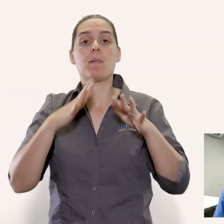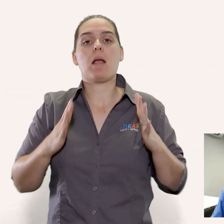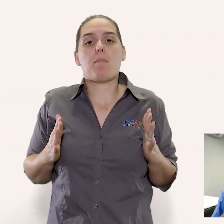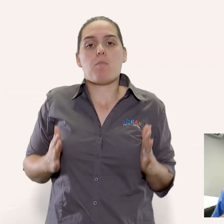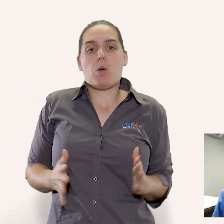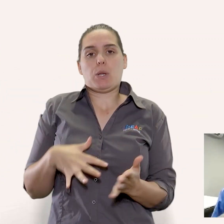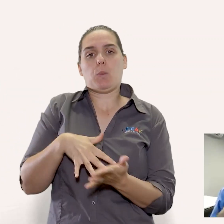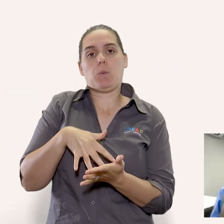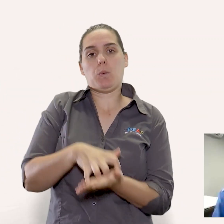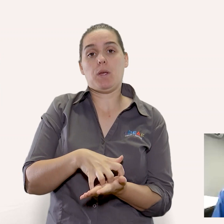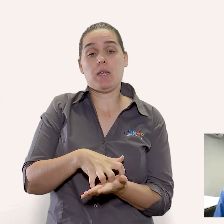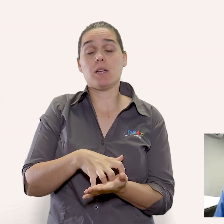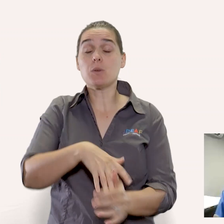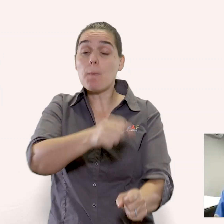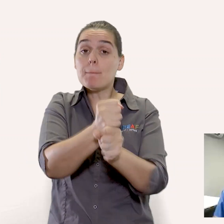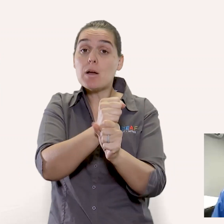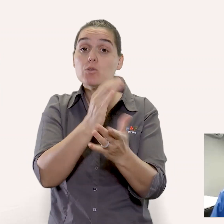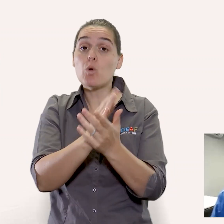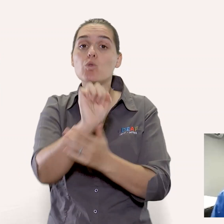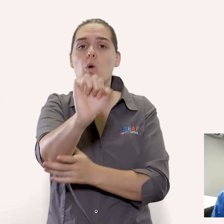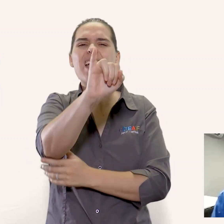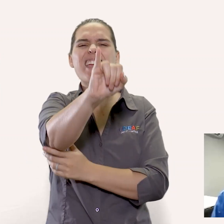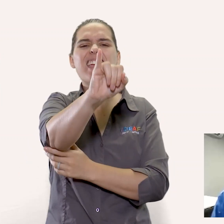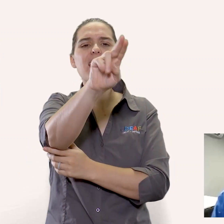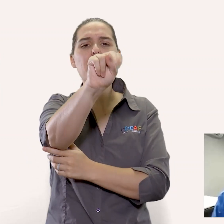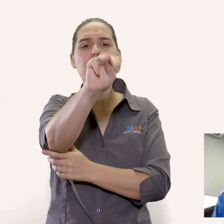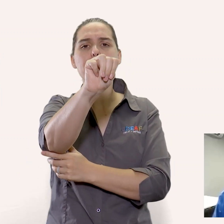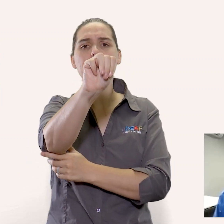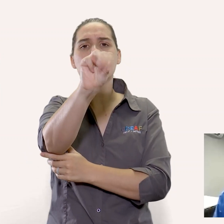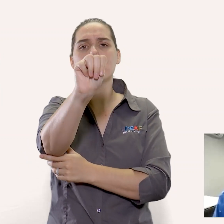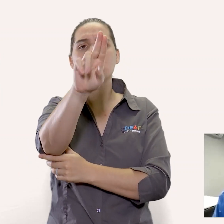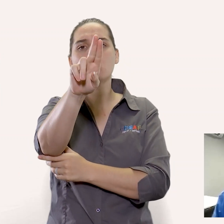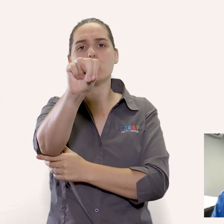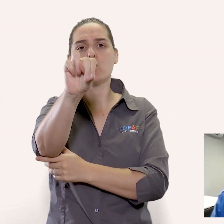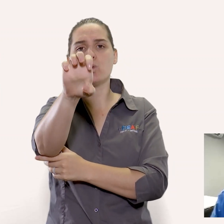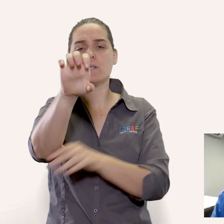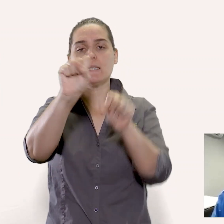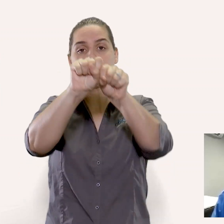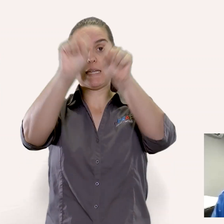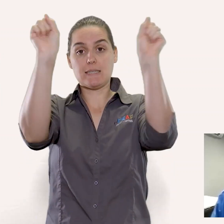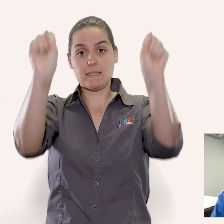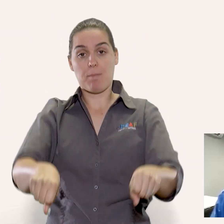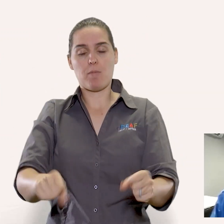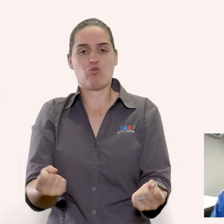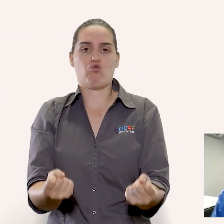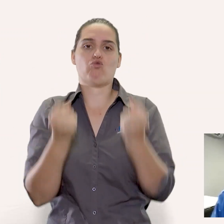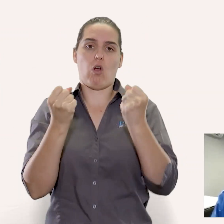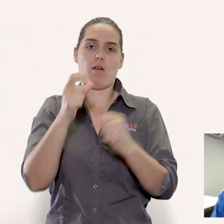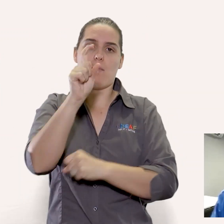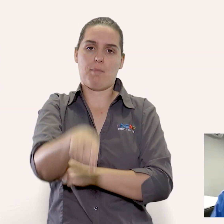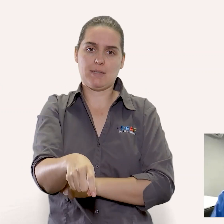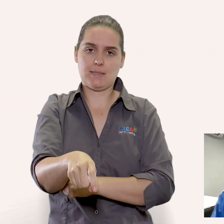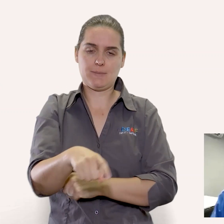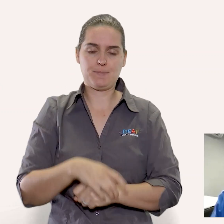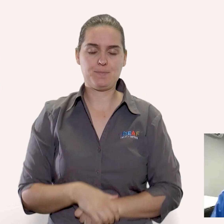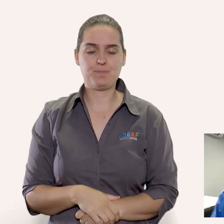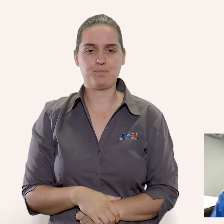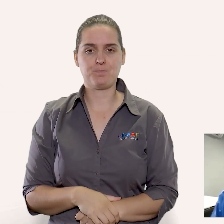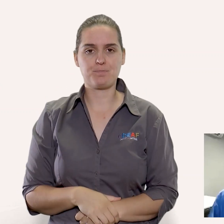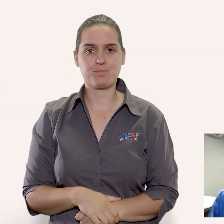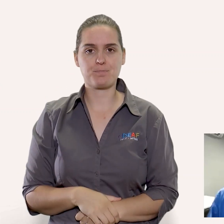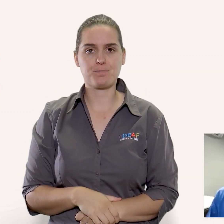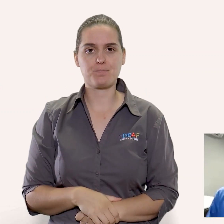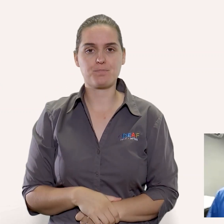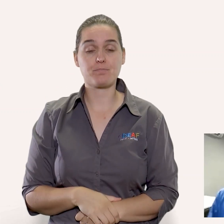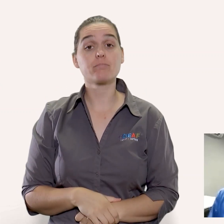so don't make yourself a person with a suppressed immune system by having these super large meals and having meals that are high in sugar